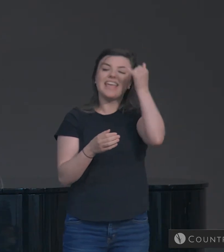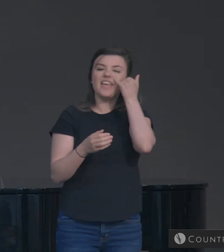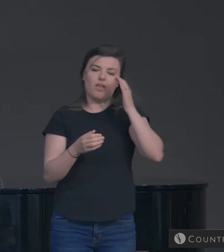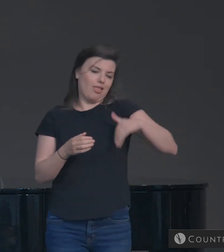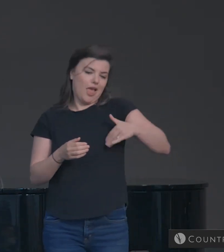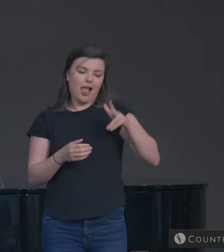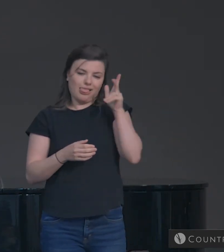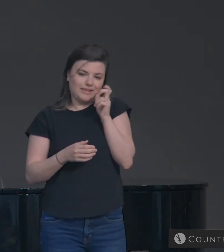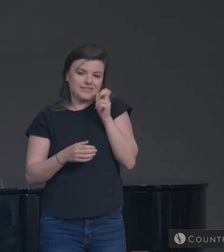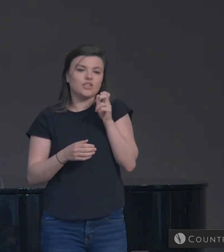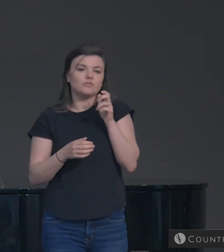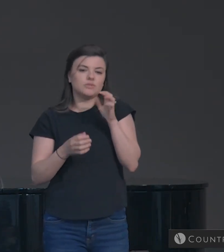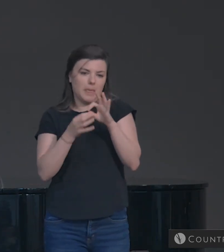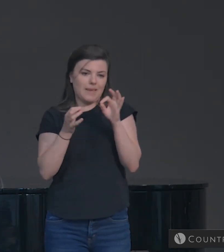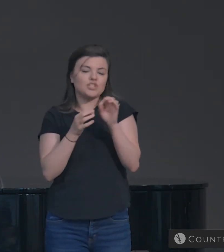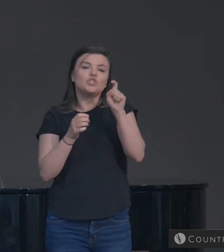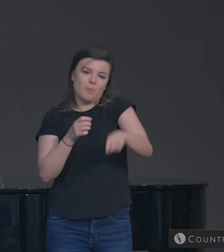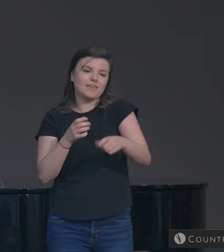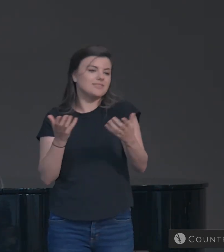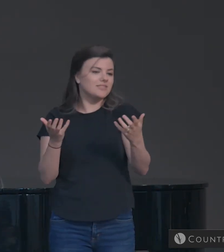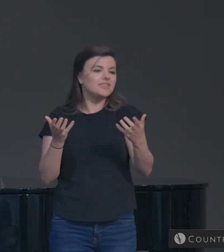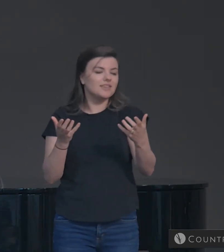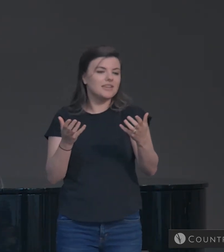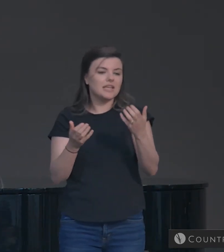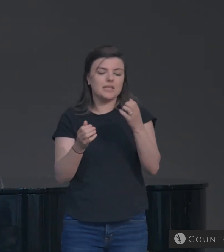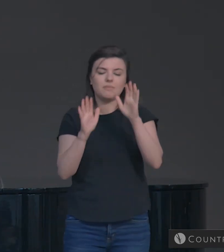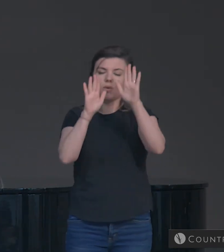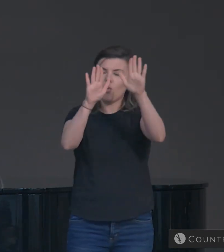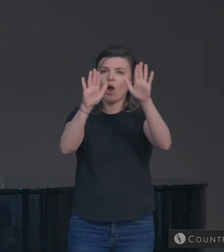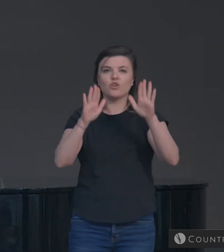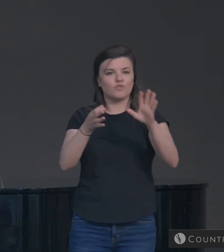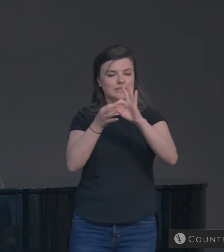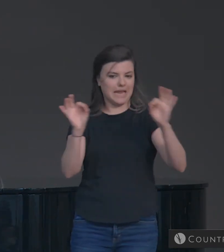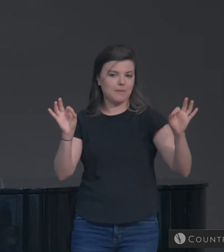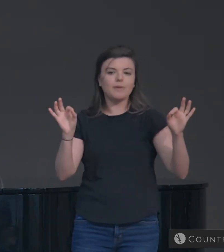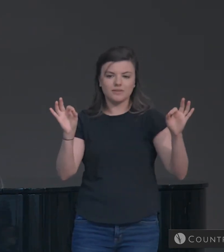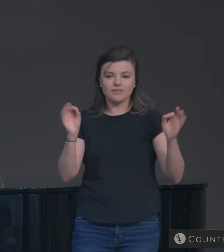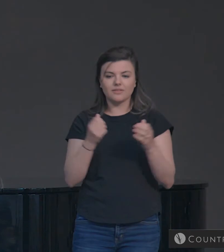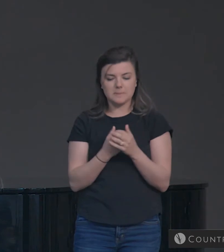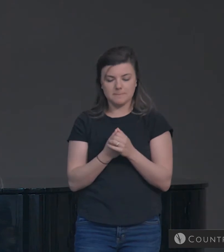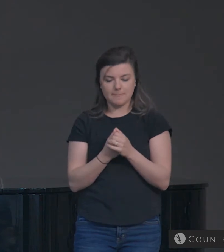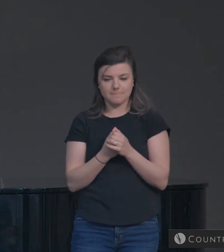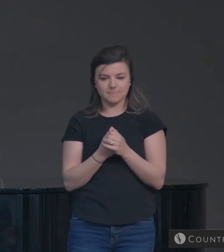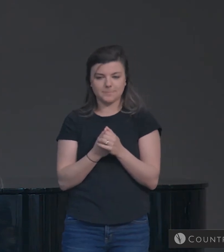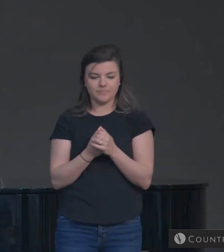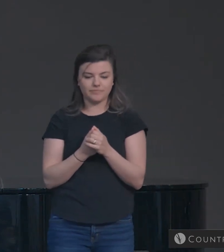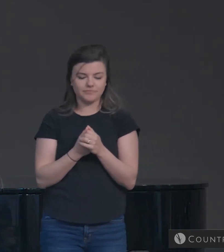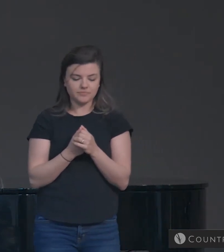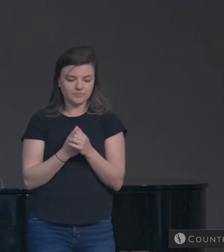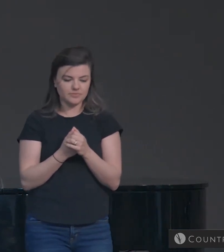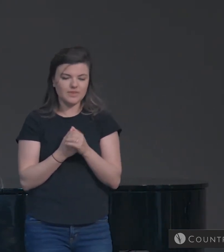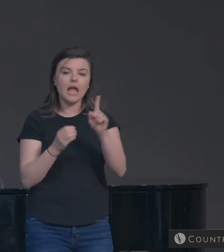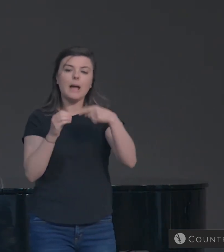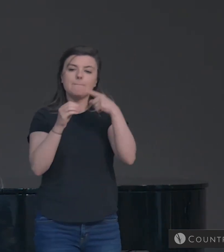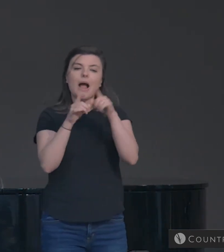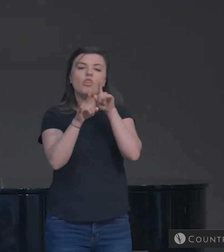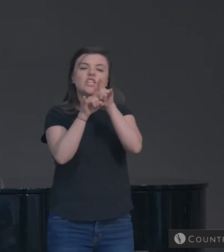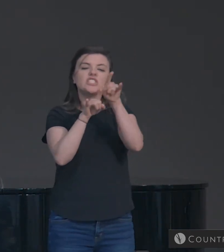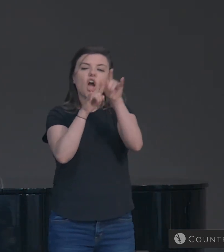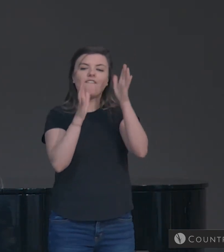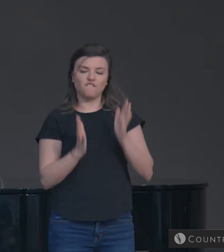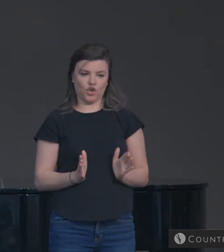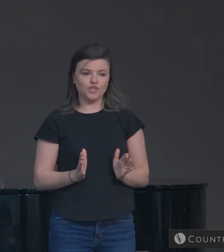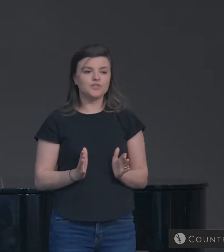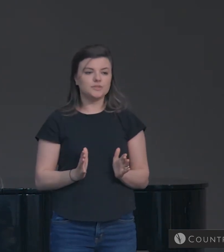to the message, you really need to. He made a fantastic statement about the scoffers